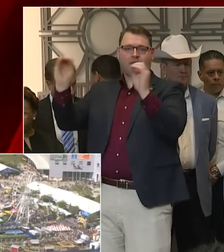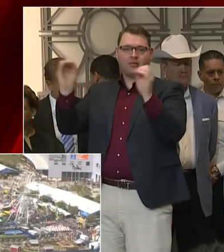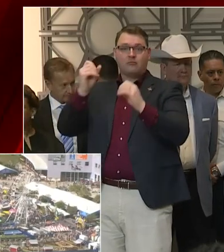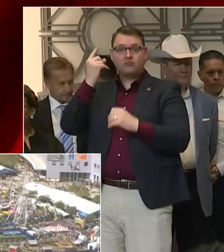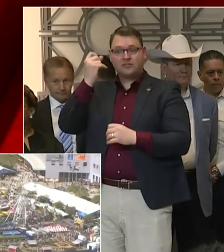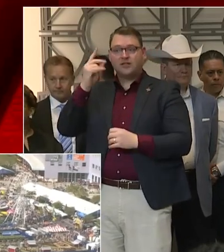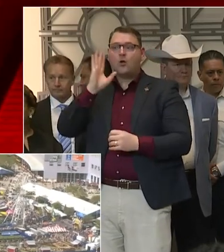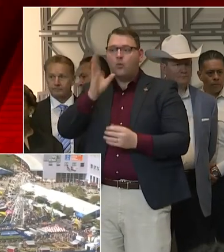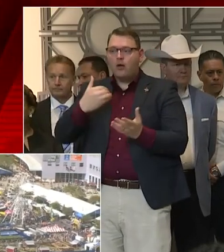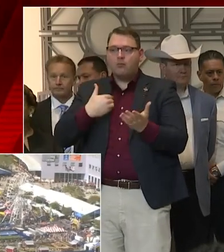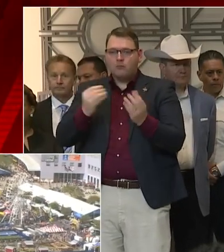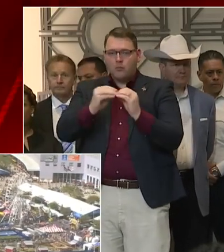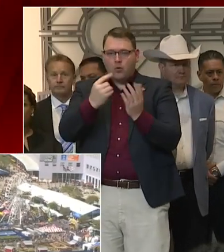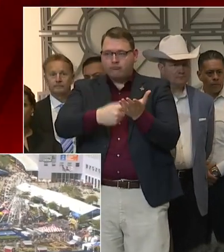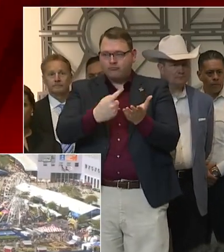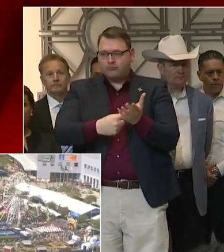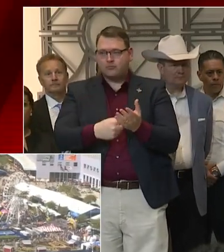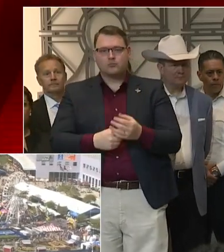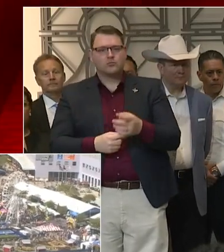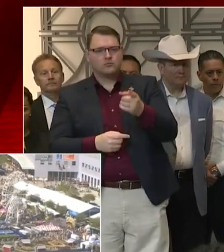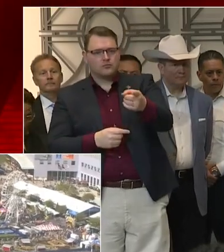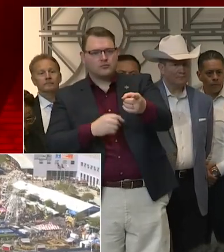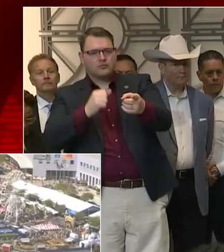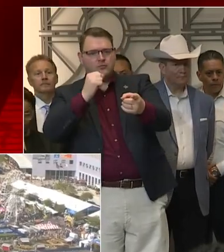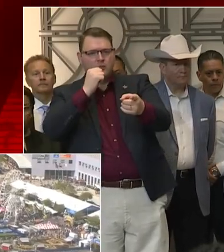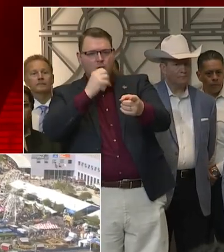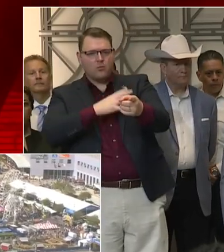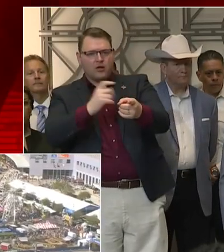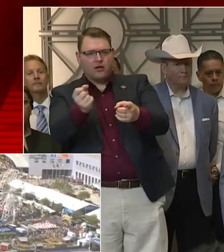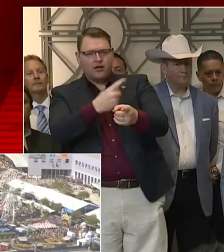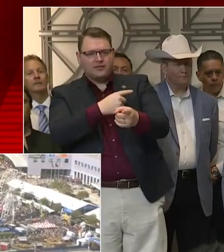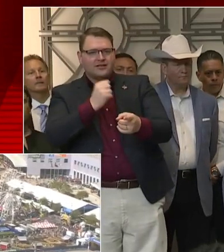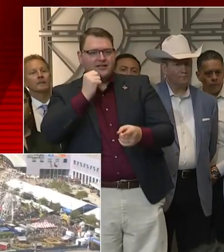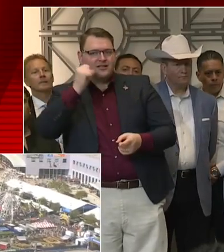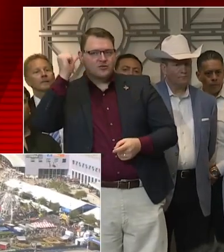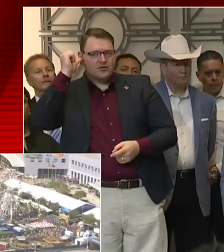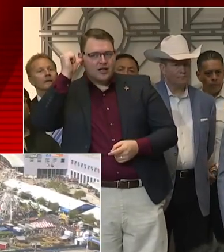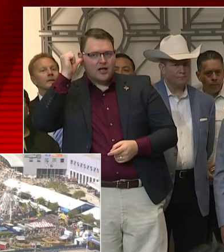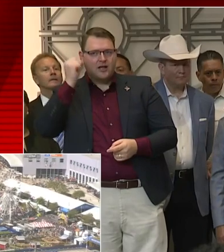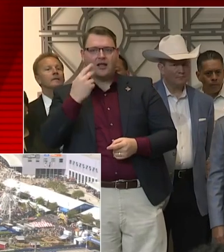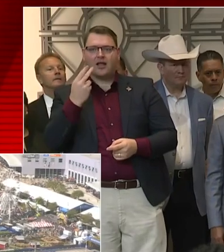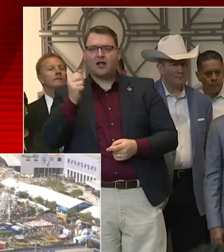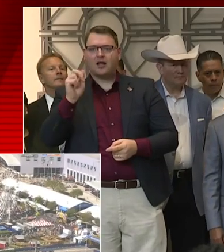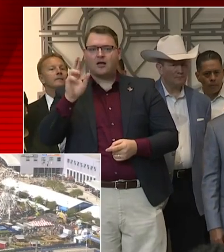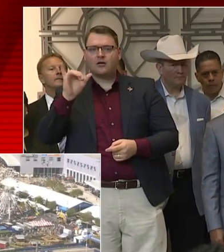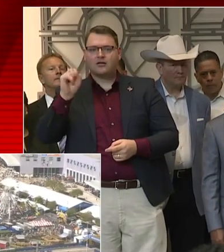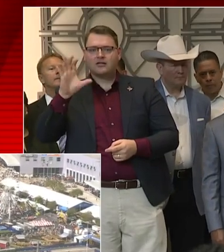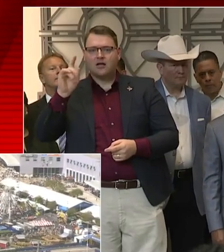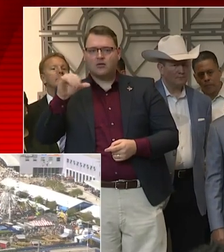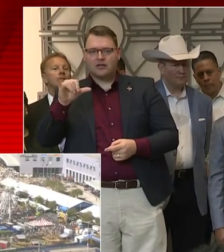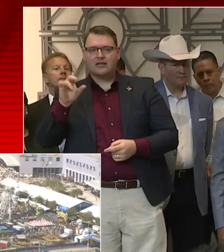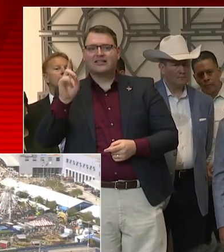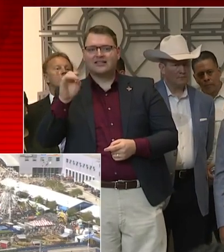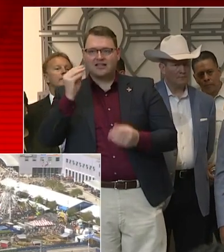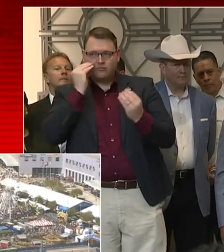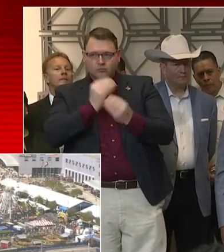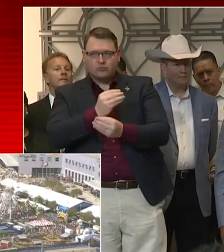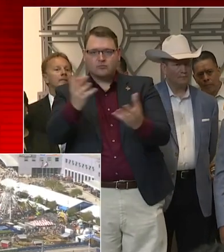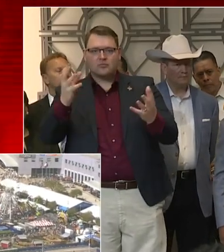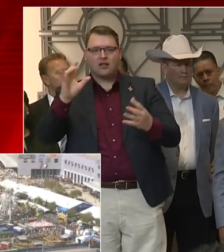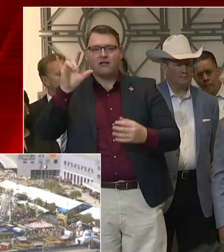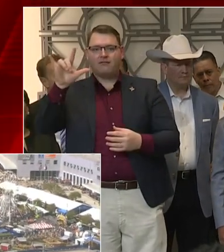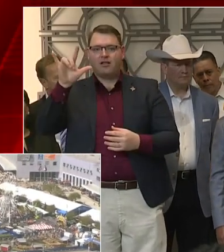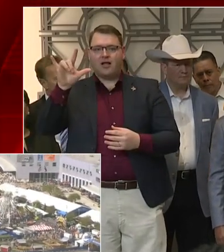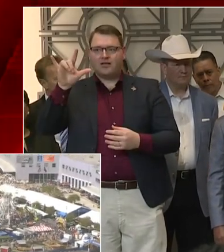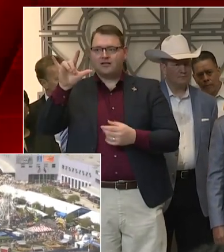further. Mr. Danny Harris County Health announced a fifth case of presumptive positive. And the press release did include flight information for this